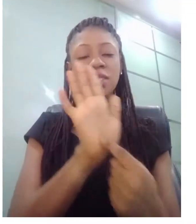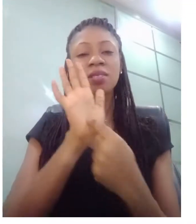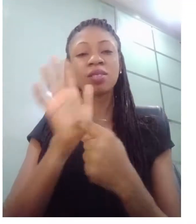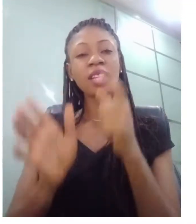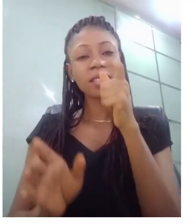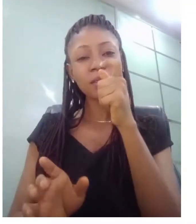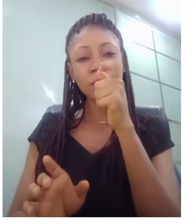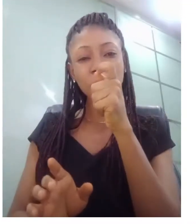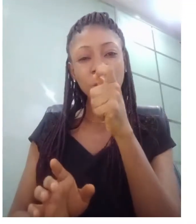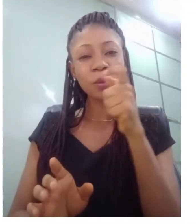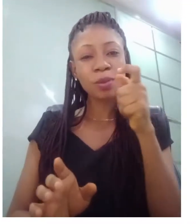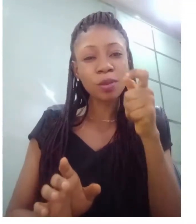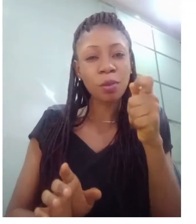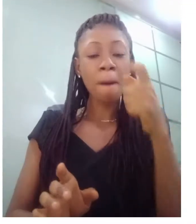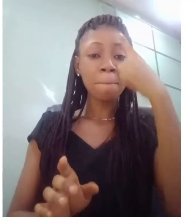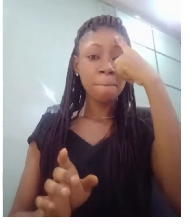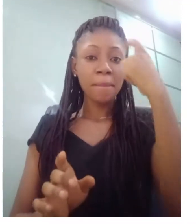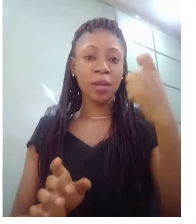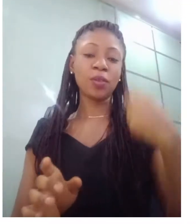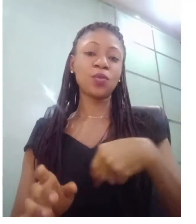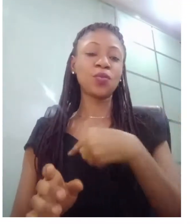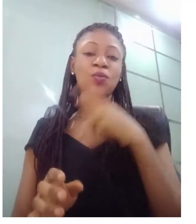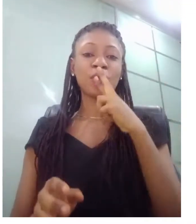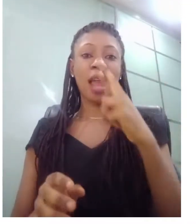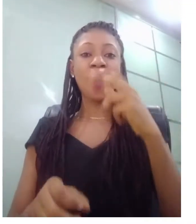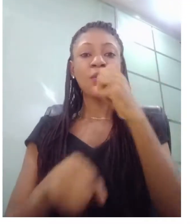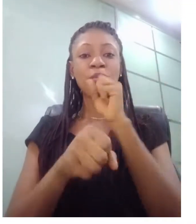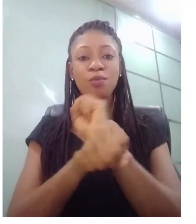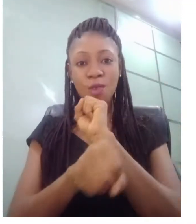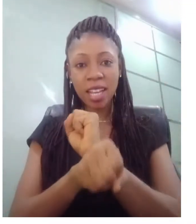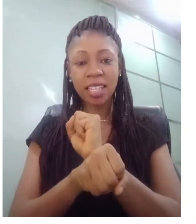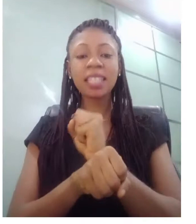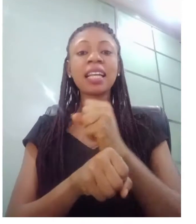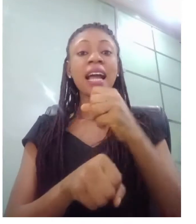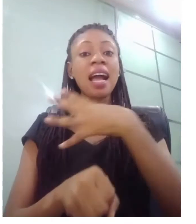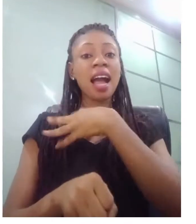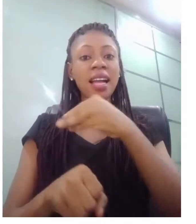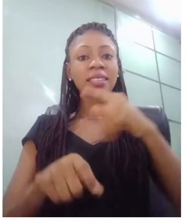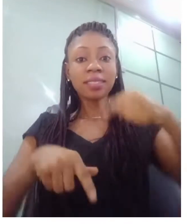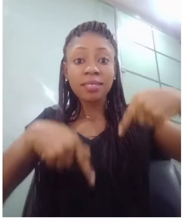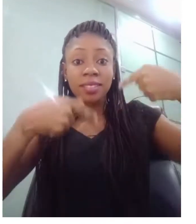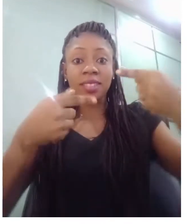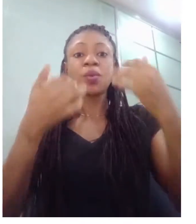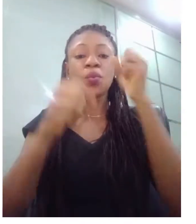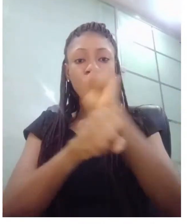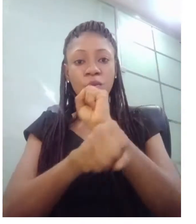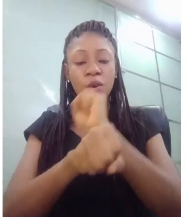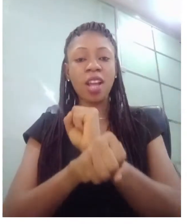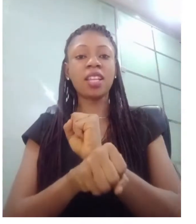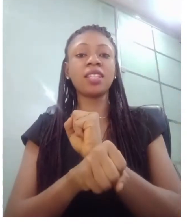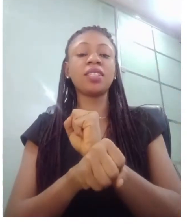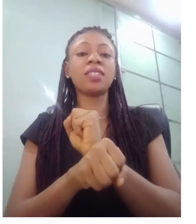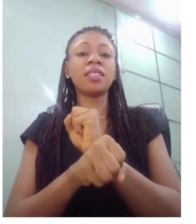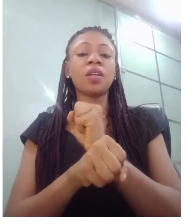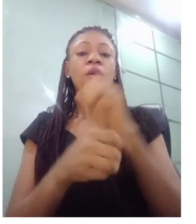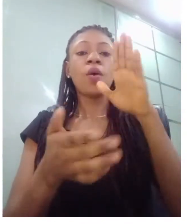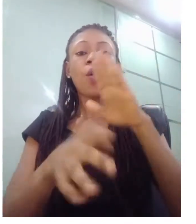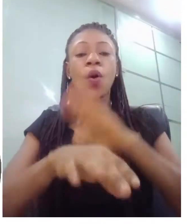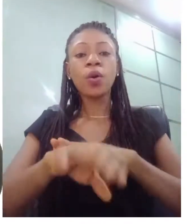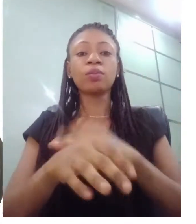and we're still working on this um sign documentation that we we did but you know some of